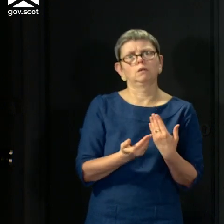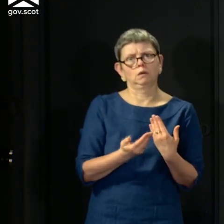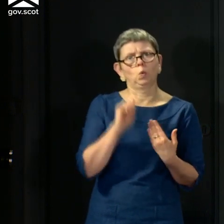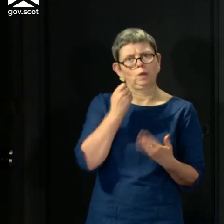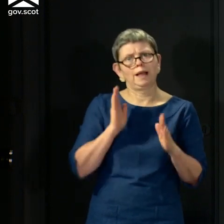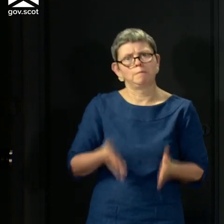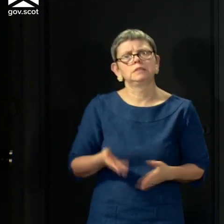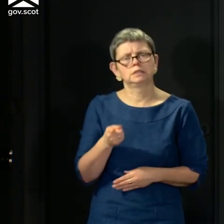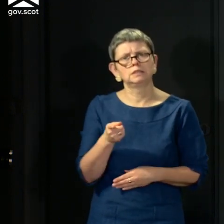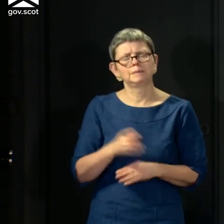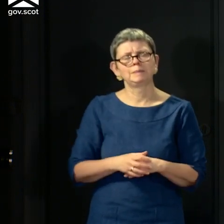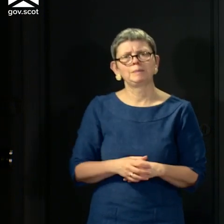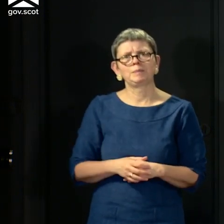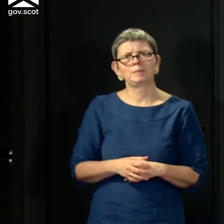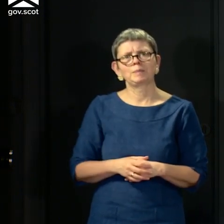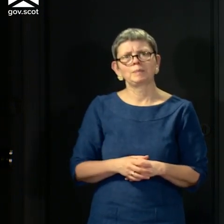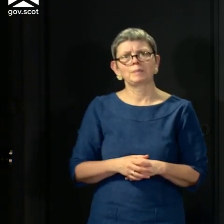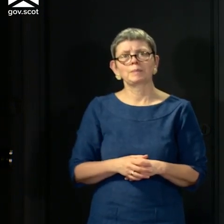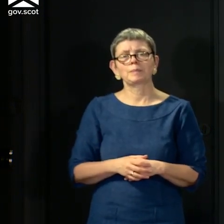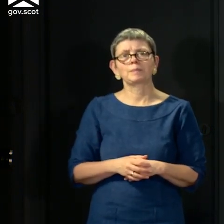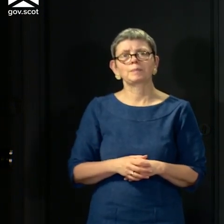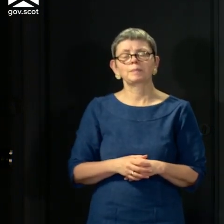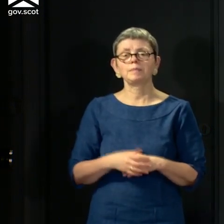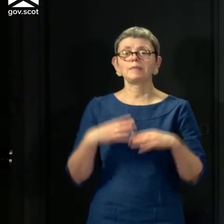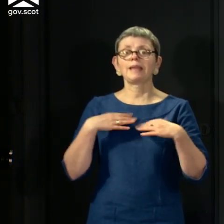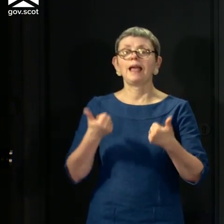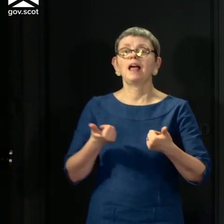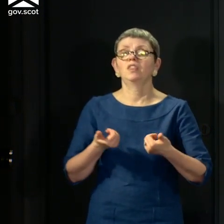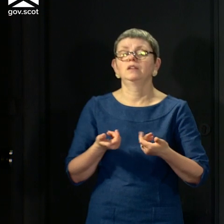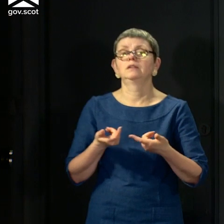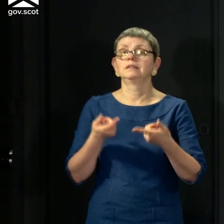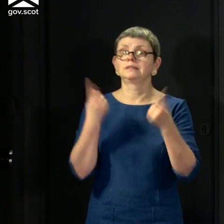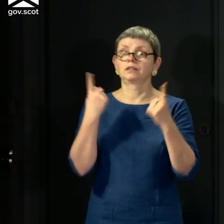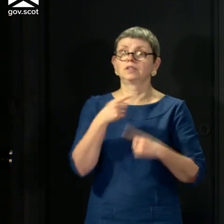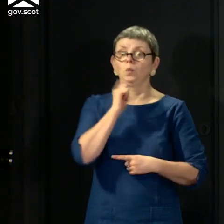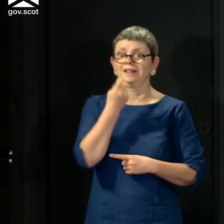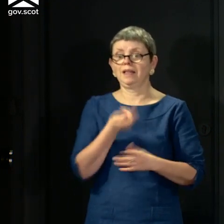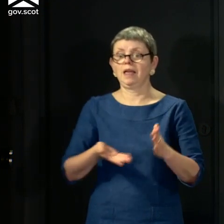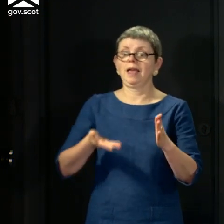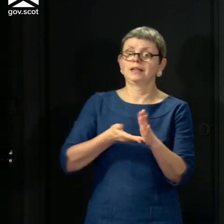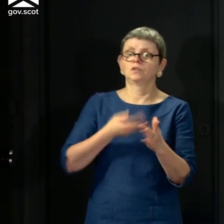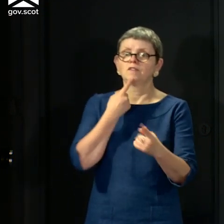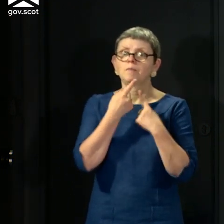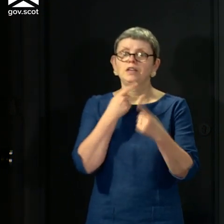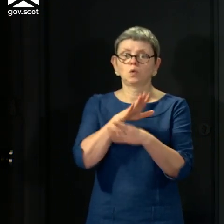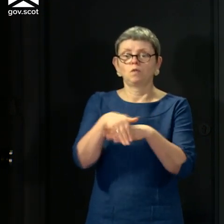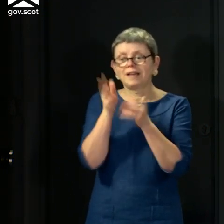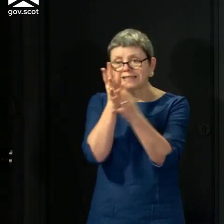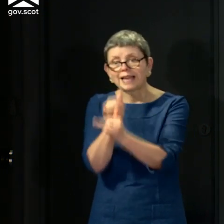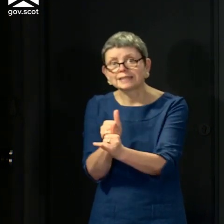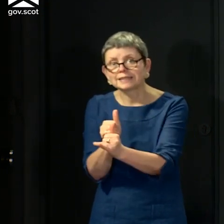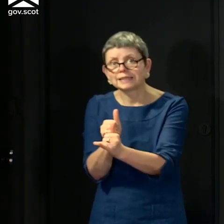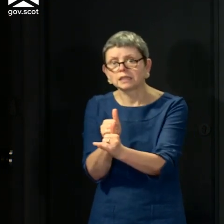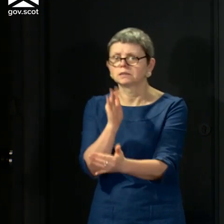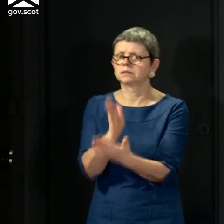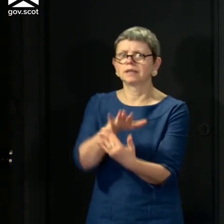able to report today. Now, in a moment, the Health Secretary is going to set out one final piece of information about testing, which is very